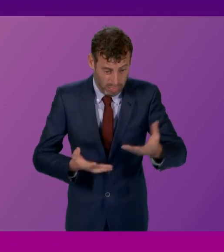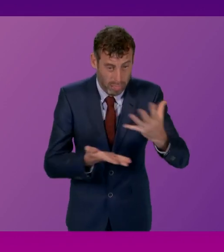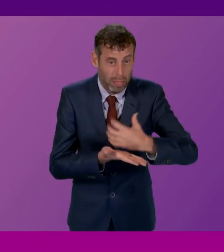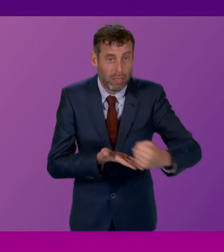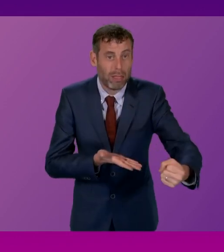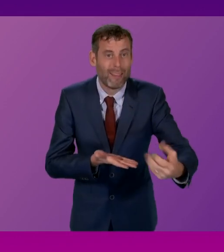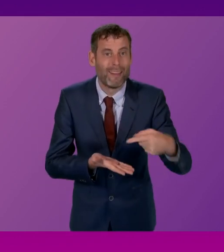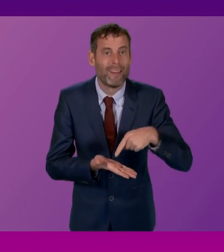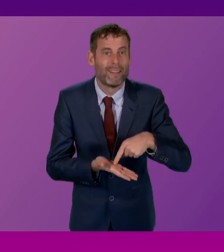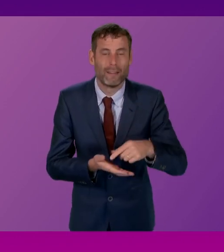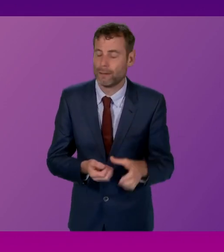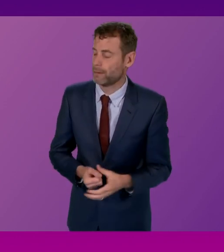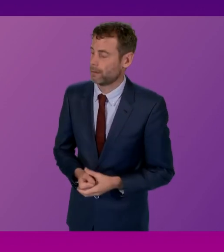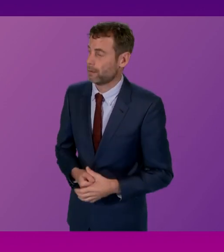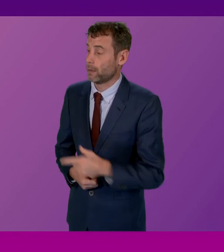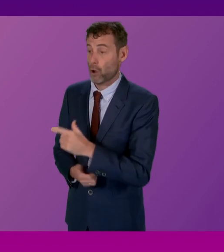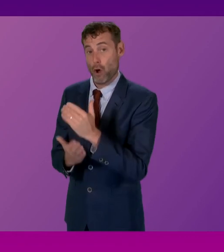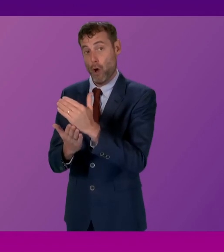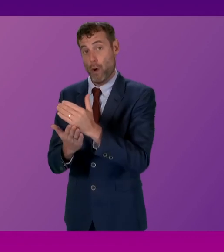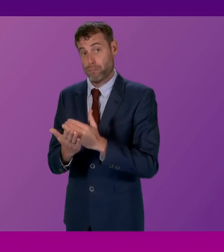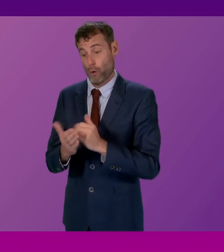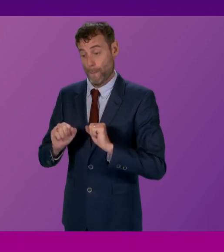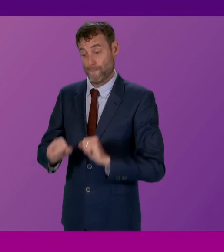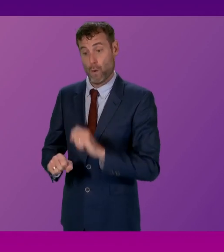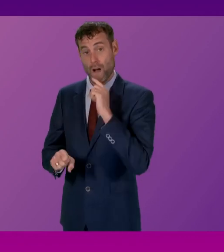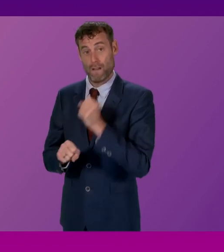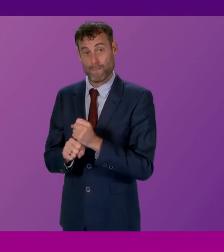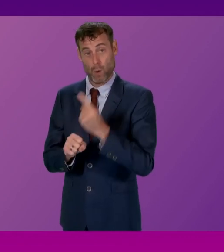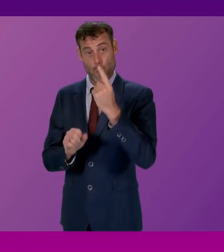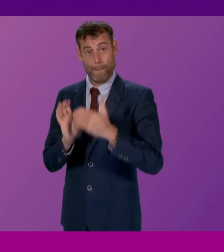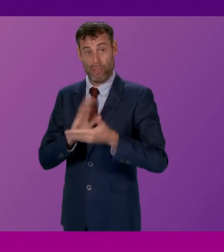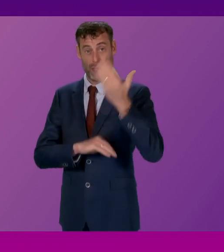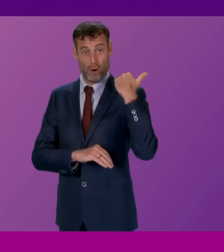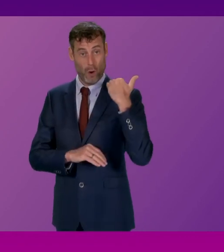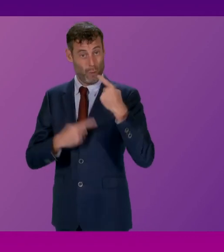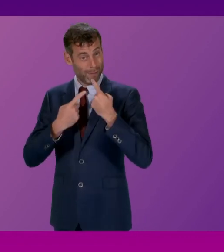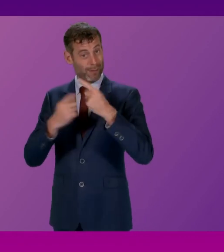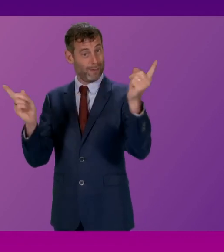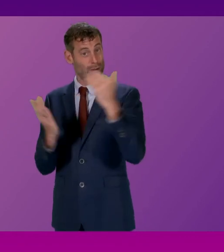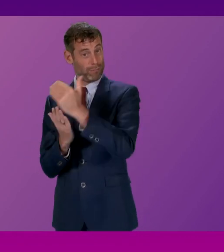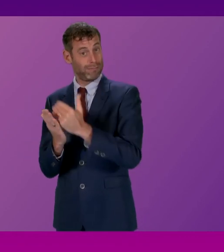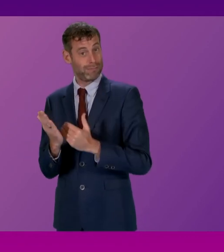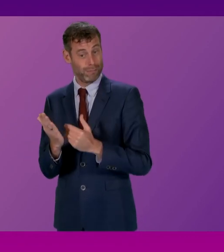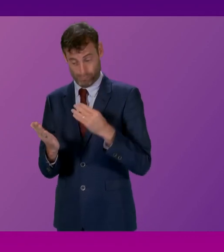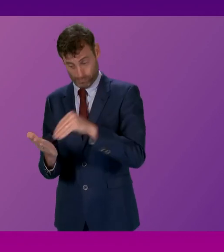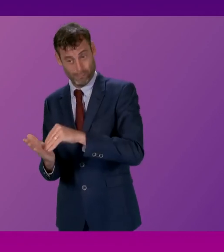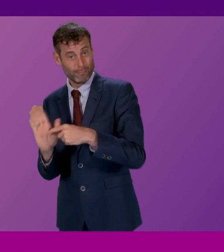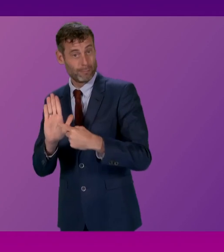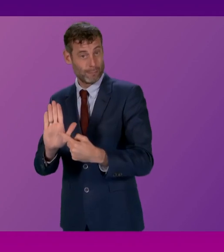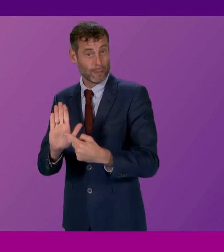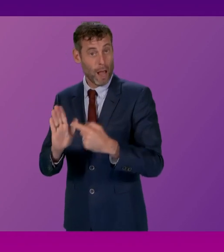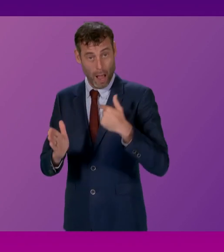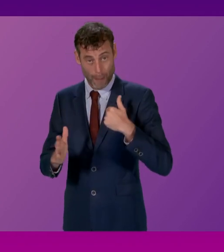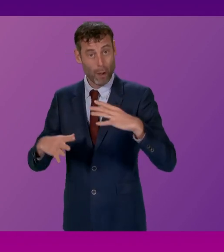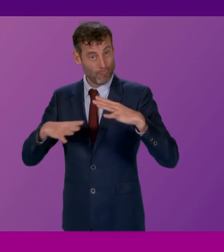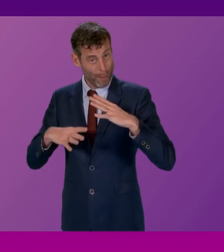The programme for Government, of course, was just last month and I'm more than happy to provide an update to Megan